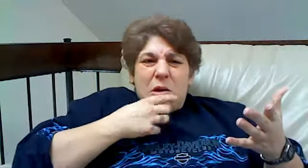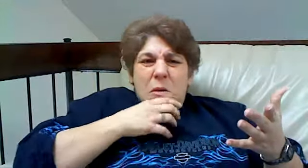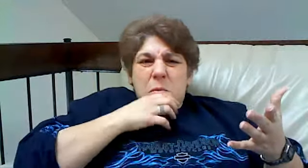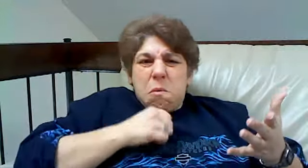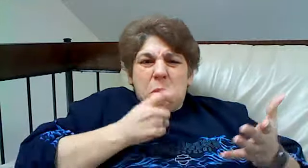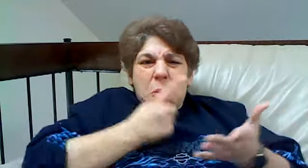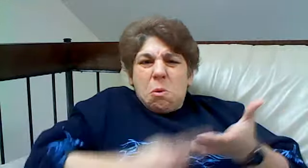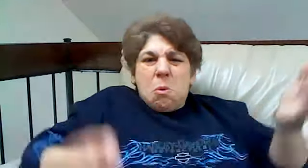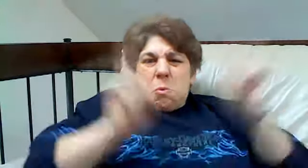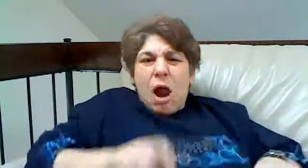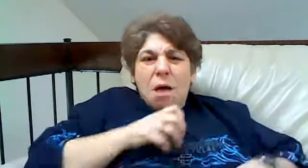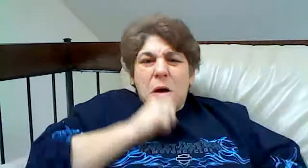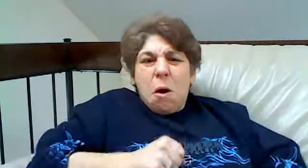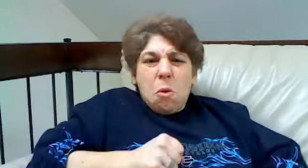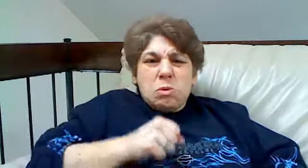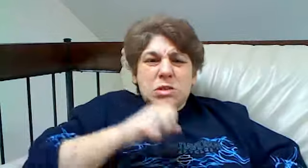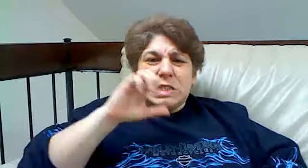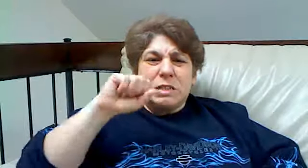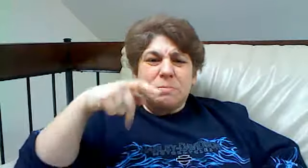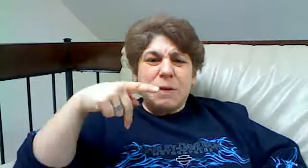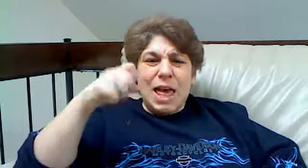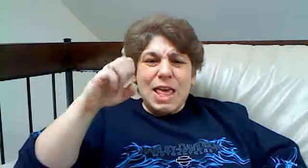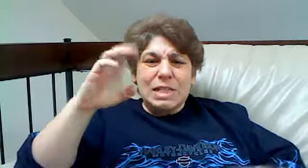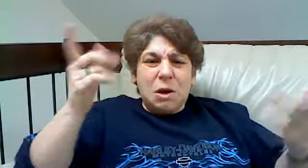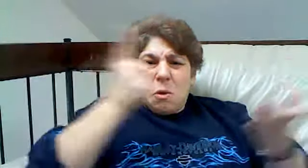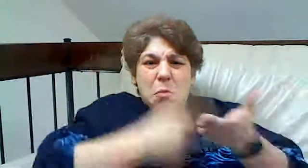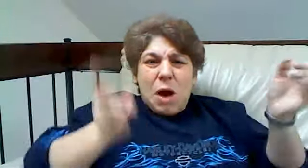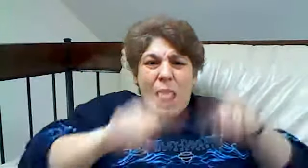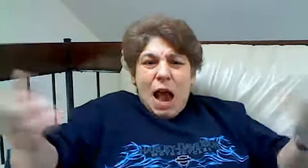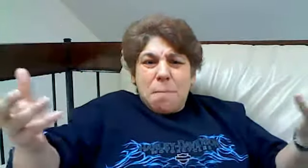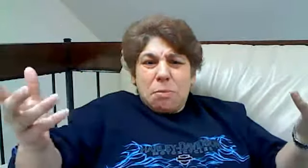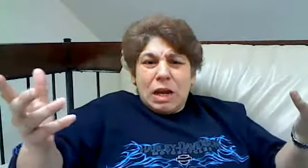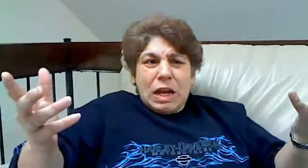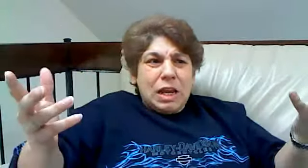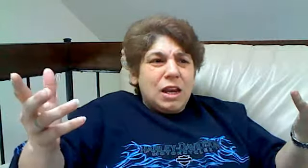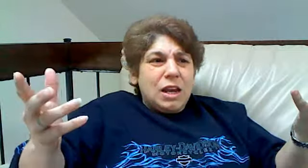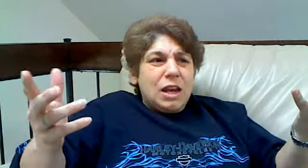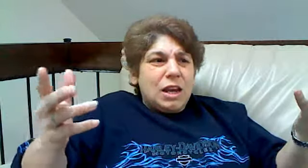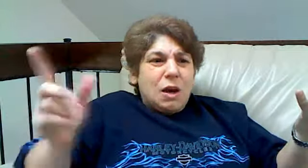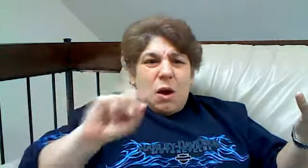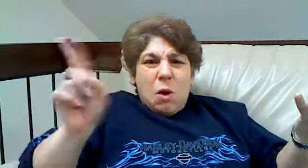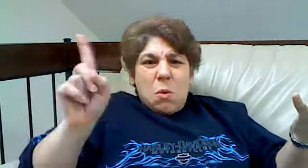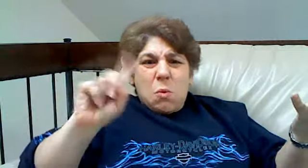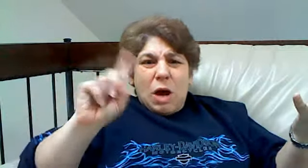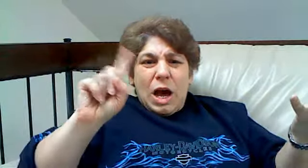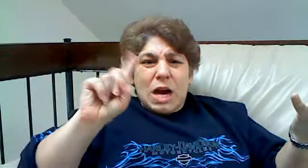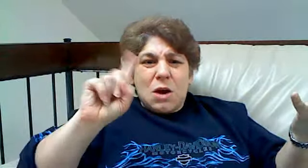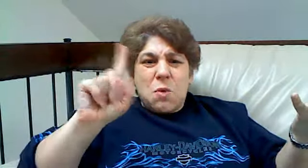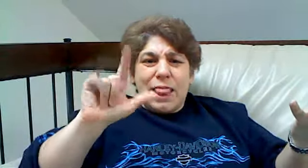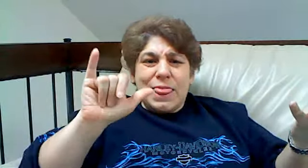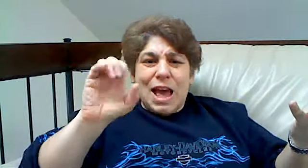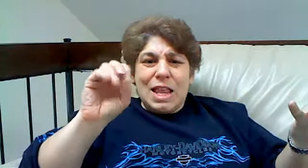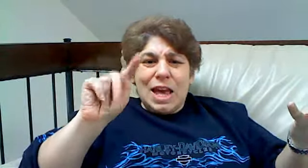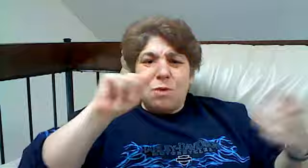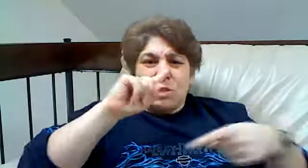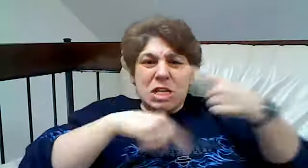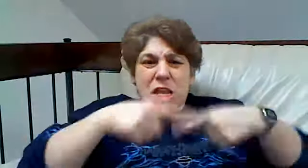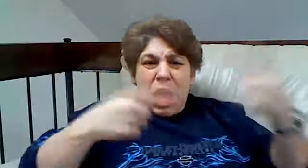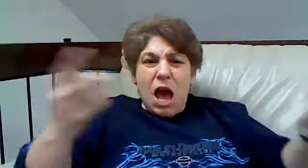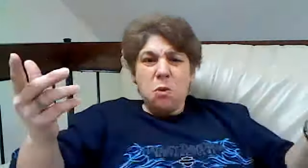on the concrete slide. There's a place in the